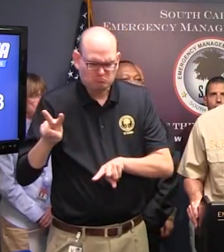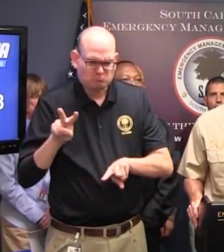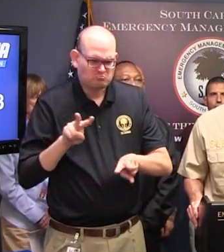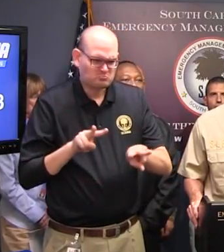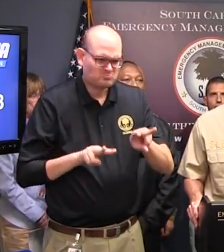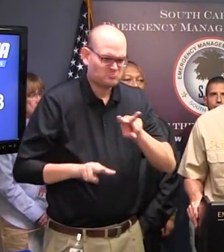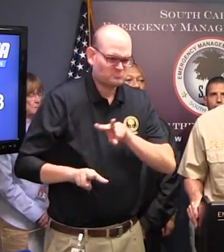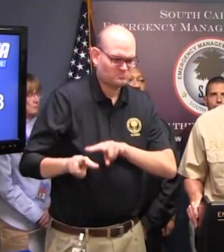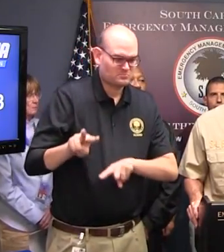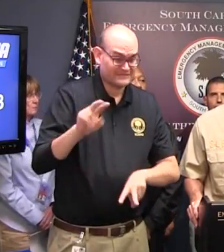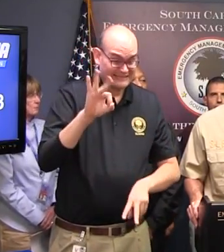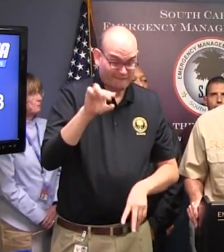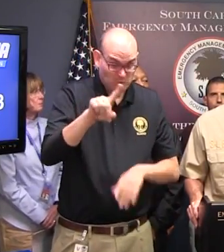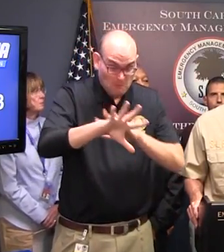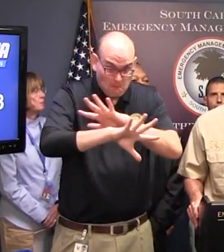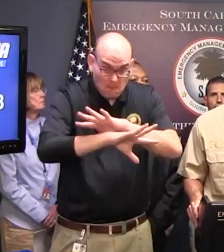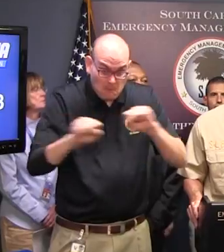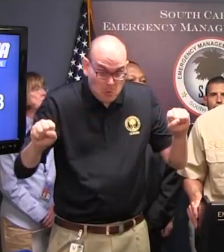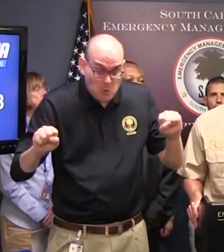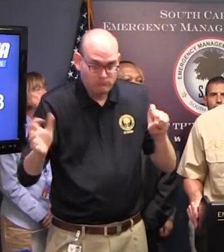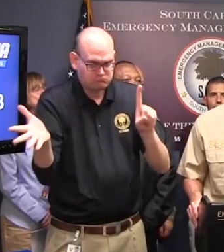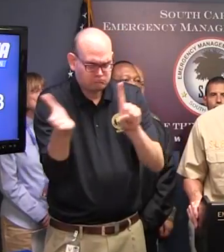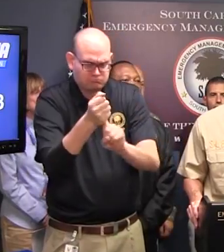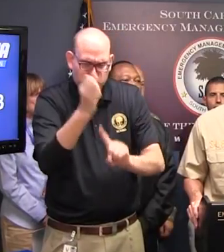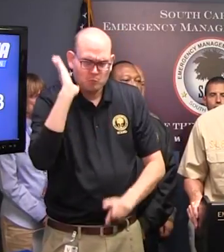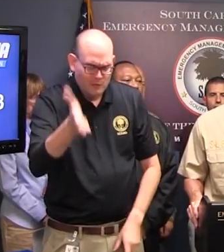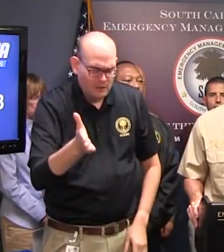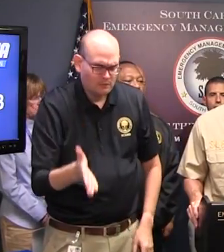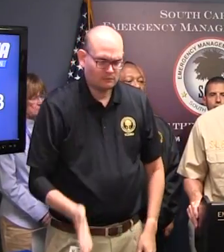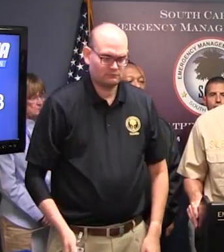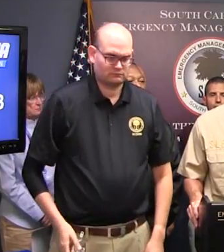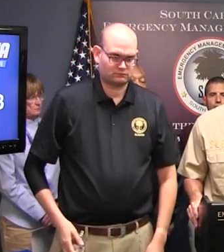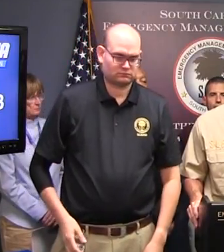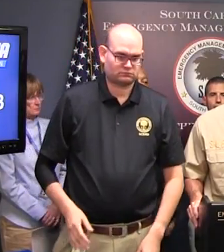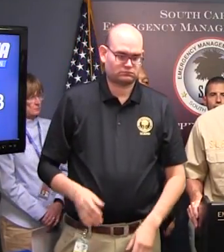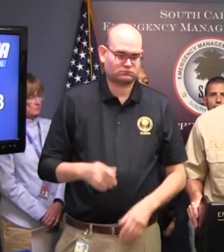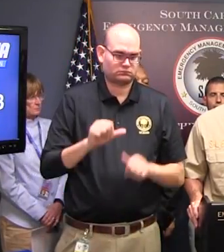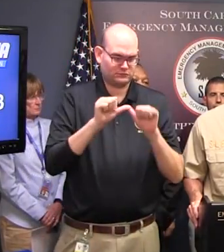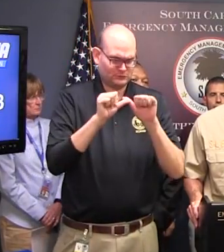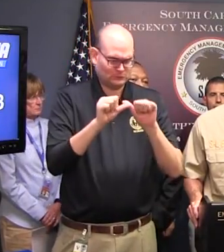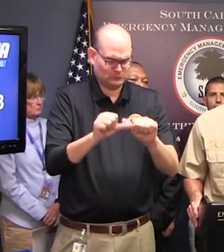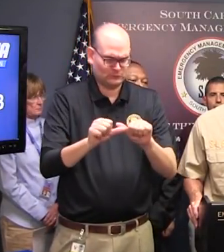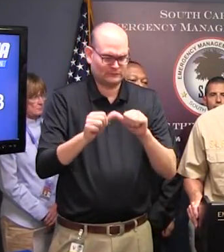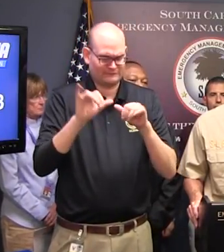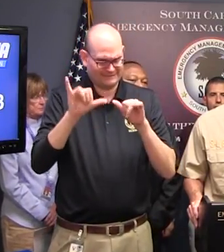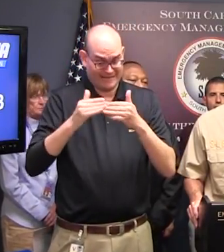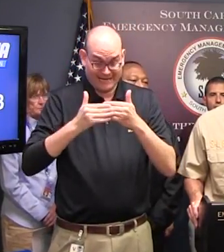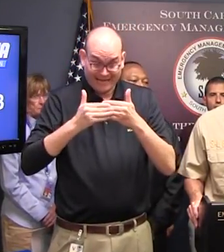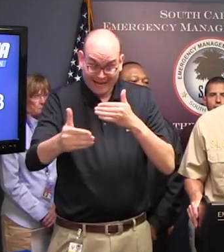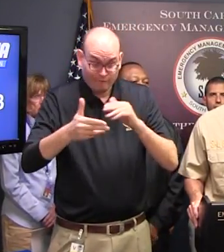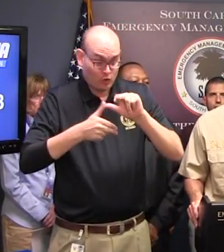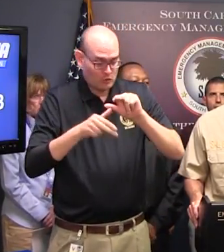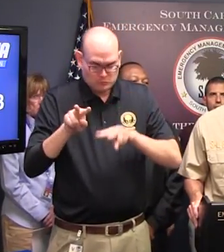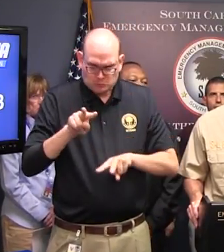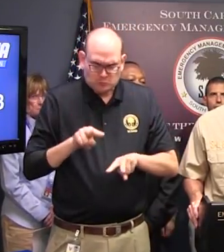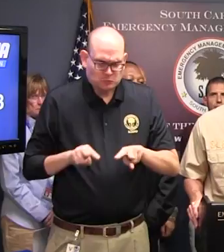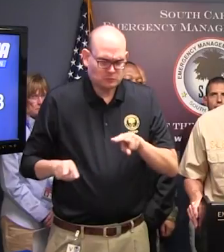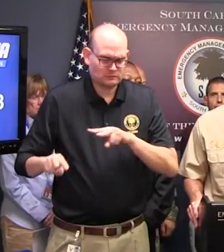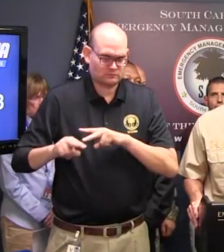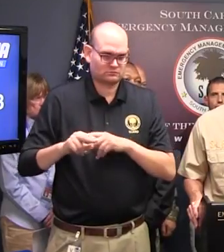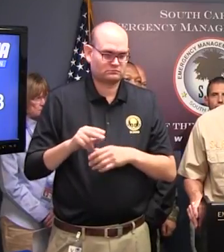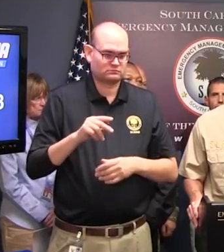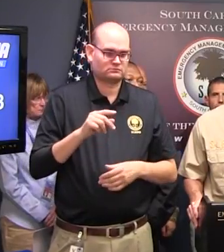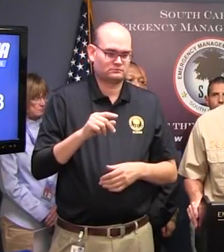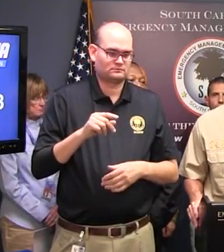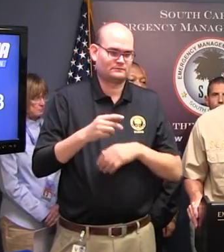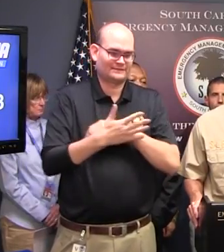patrols in those areas will continue until a re-entry, until the folks who left those areas are able to come back to them. So,